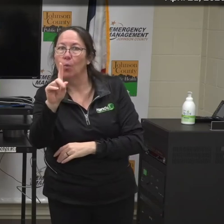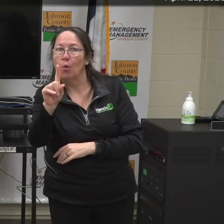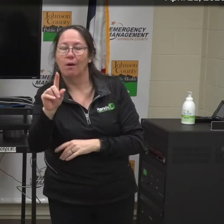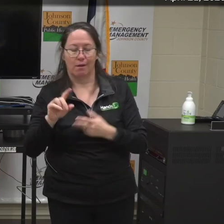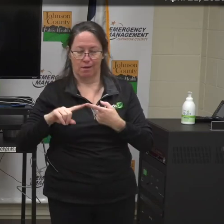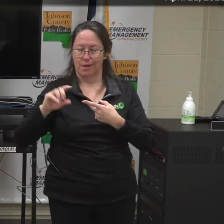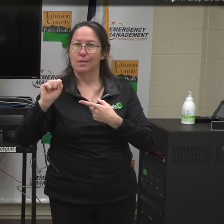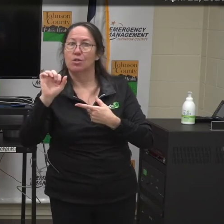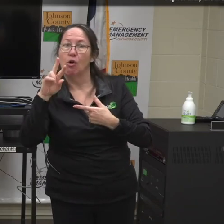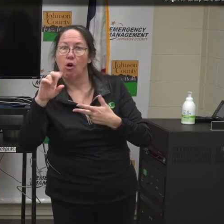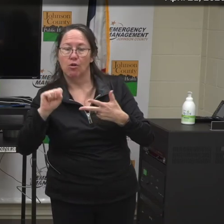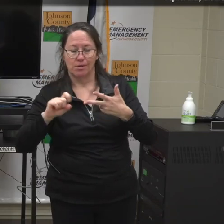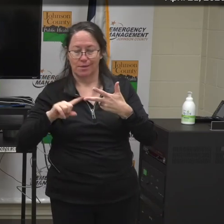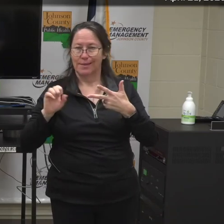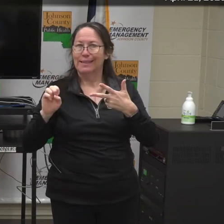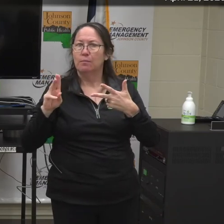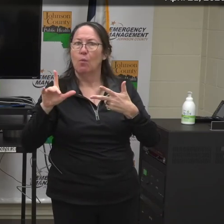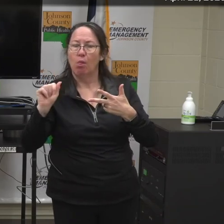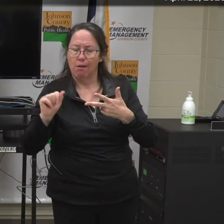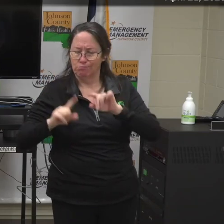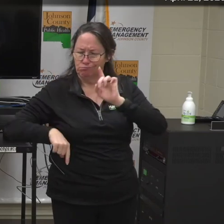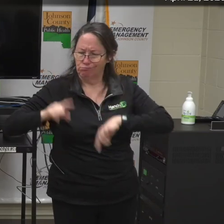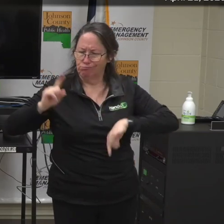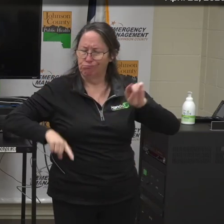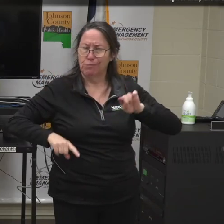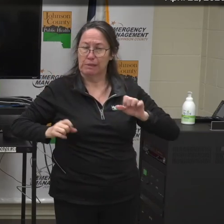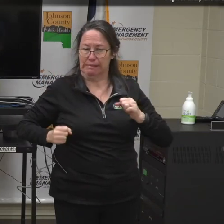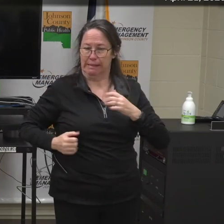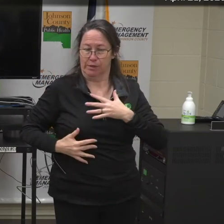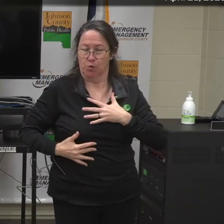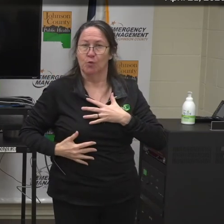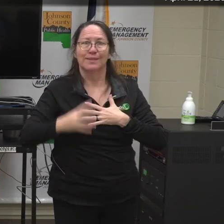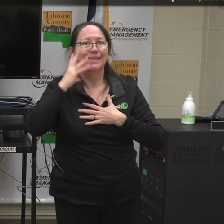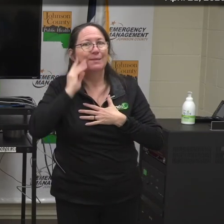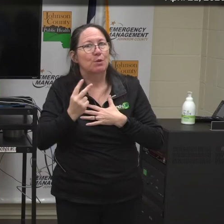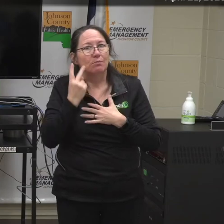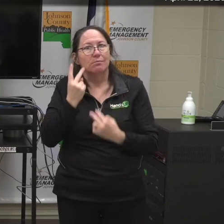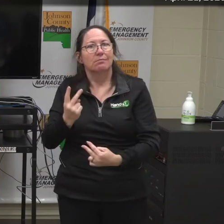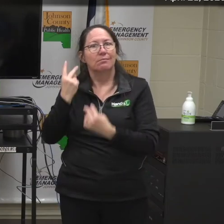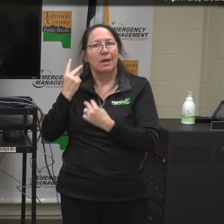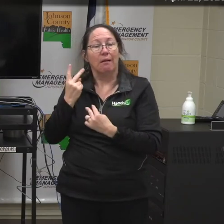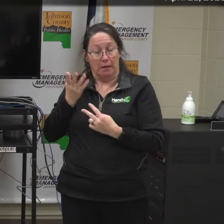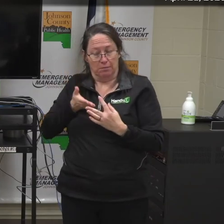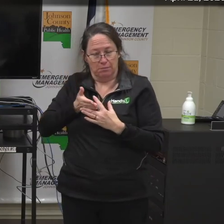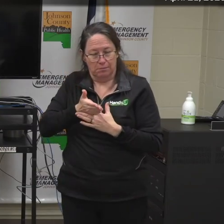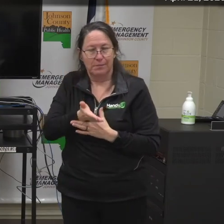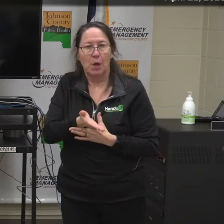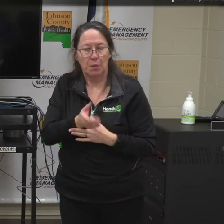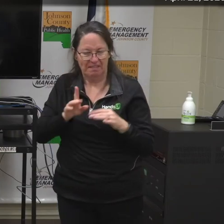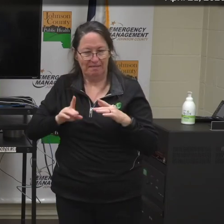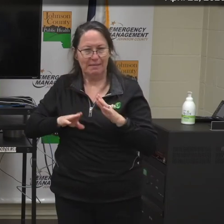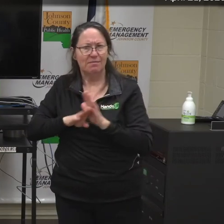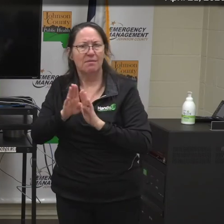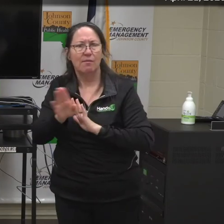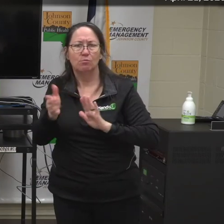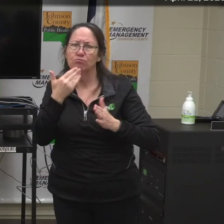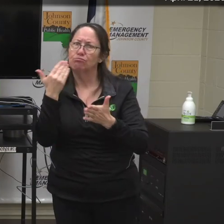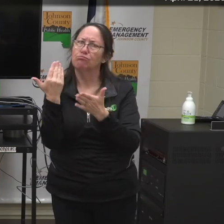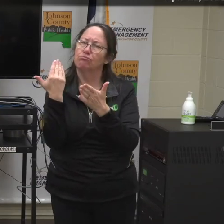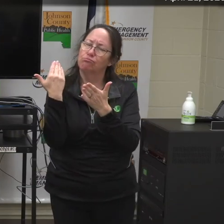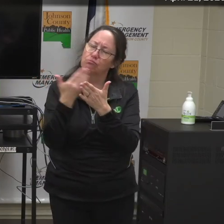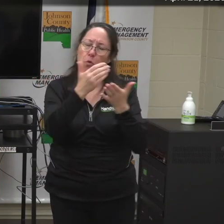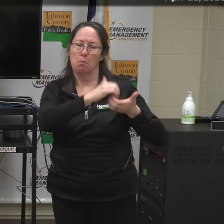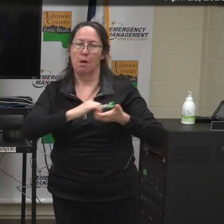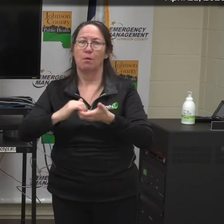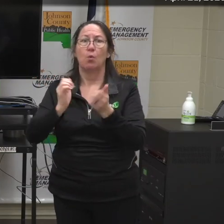SARS, Ebola, all these other public health scares we've had in the past. Through that, we've developed a lot of partnerships like you've seen